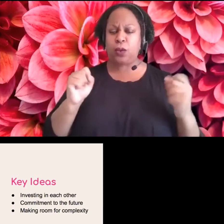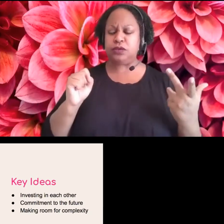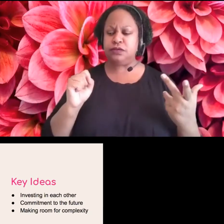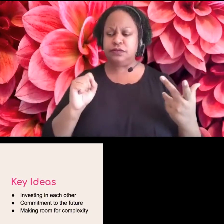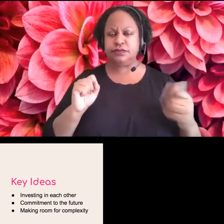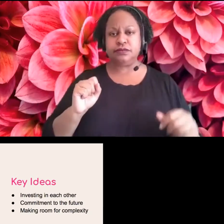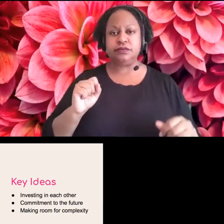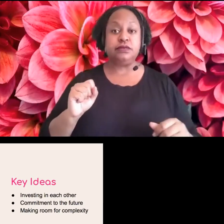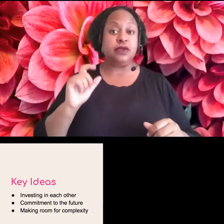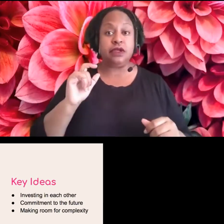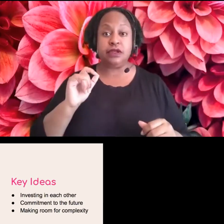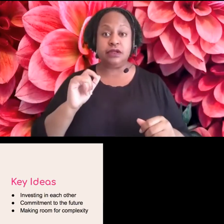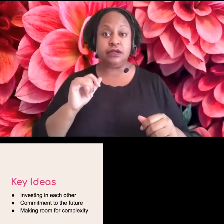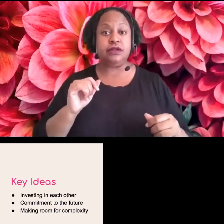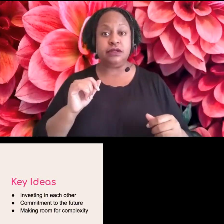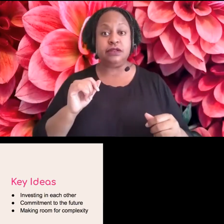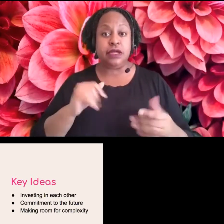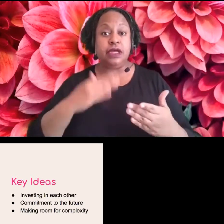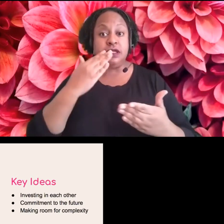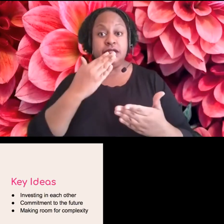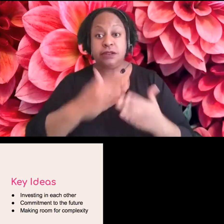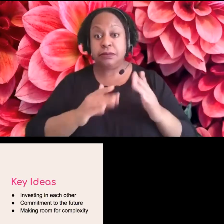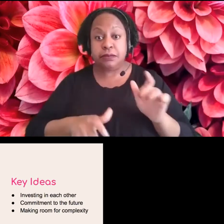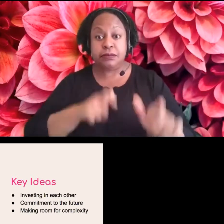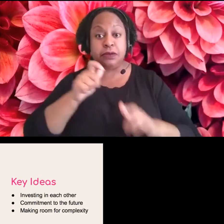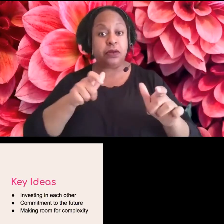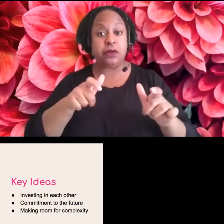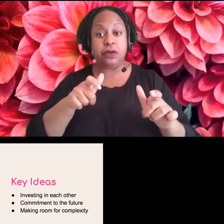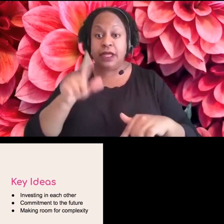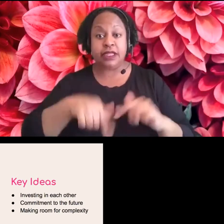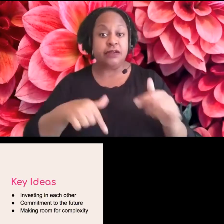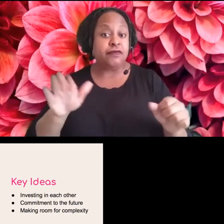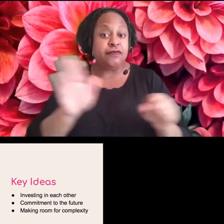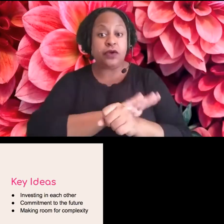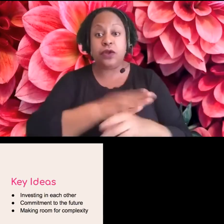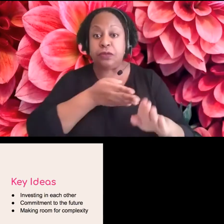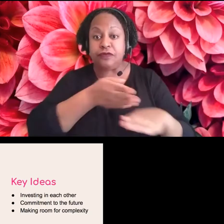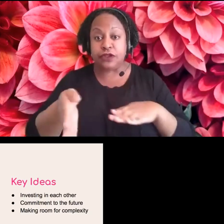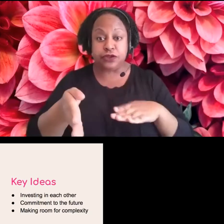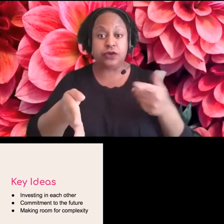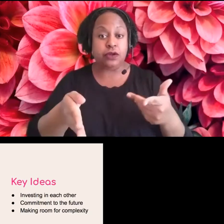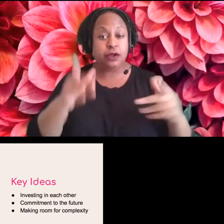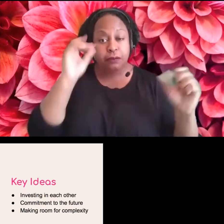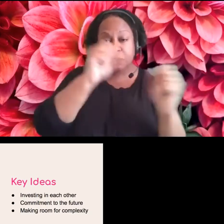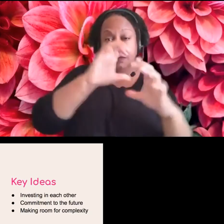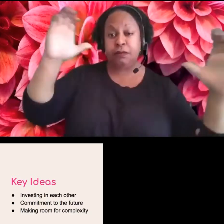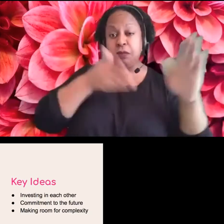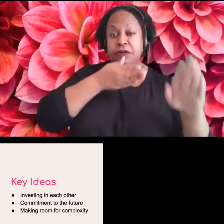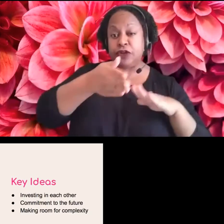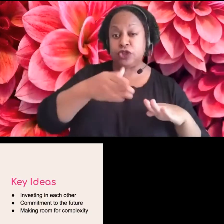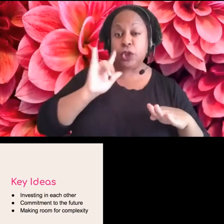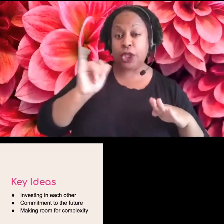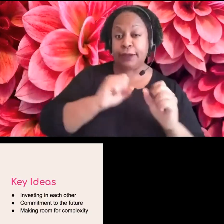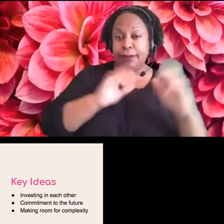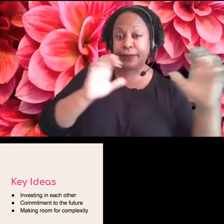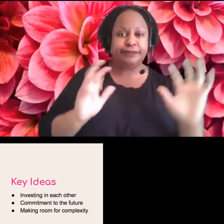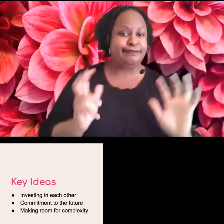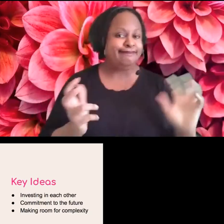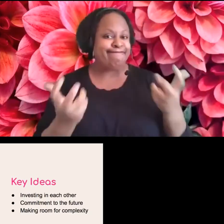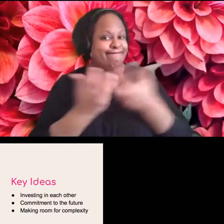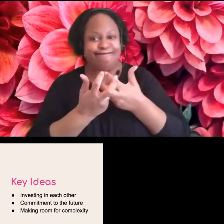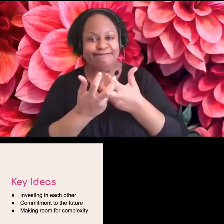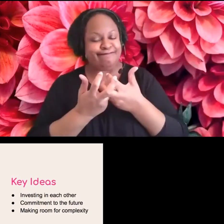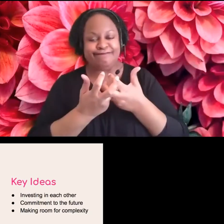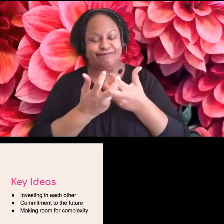professionalism as we've come to know it, um, whether due to language barriers, if, you know, say ASL is your first